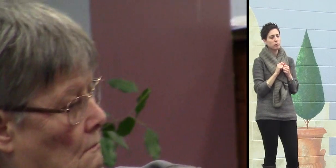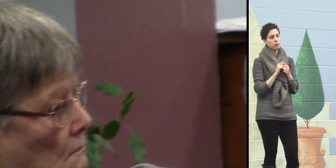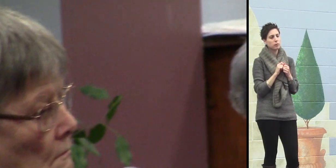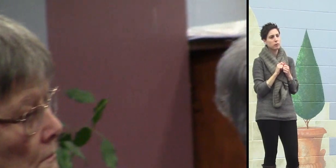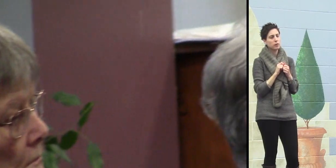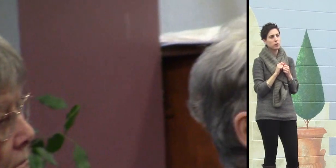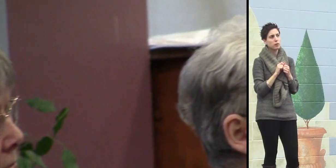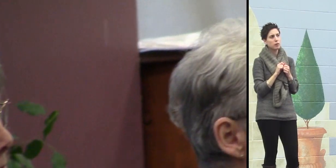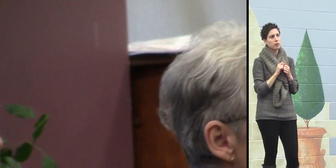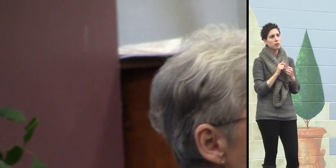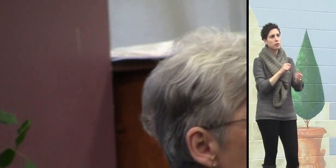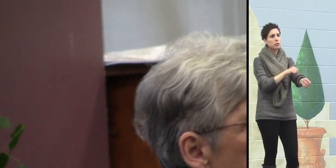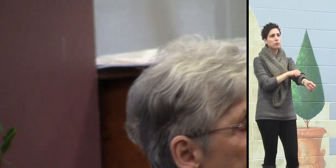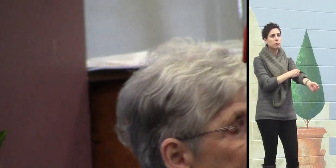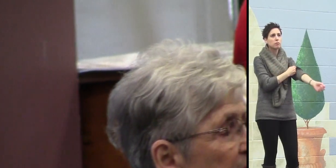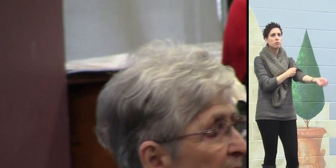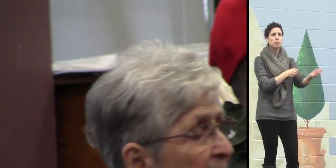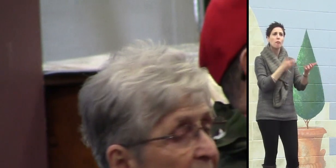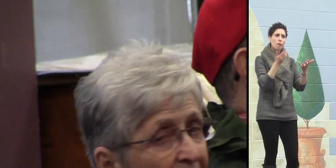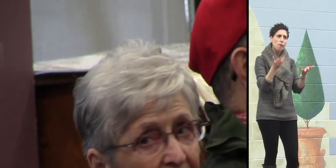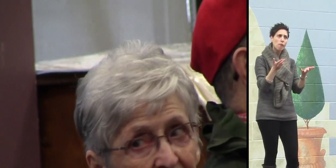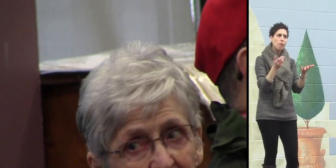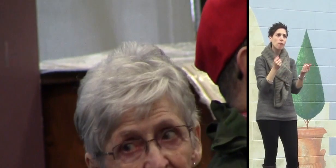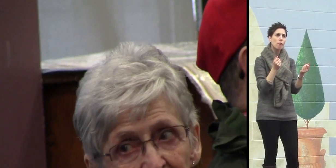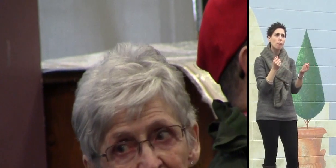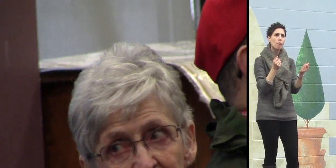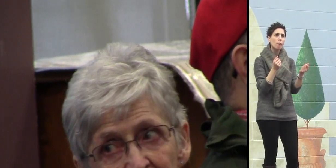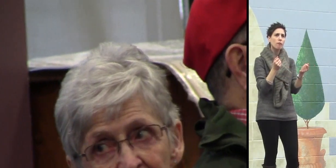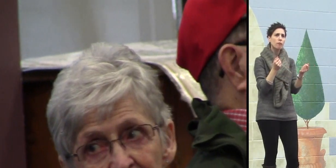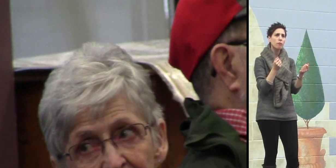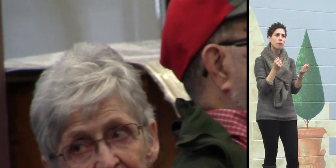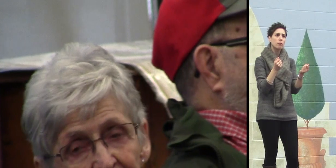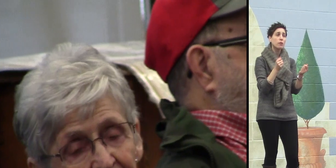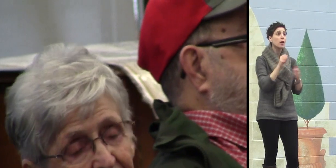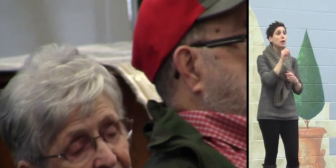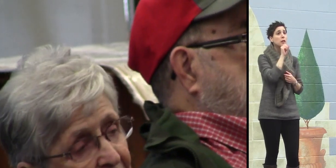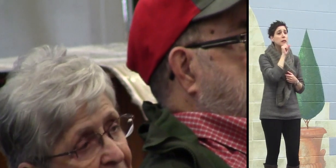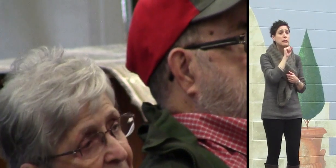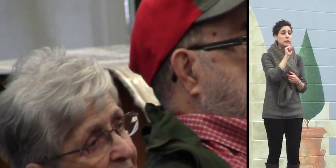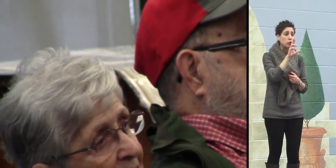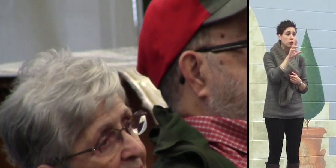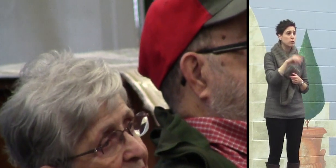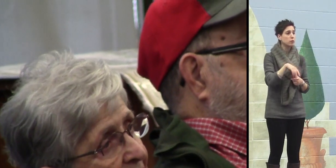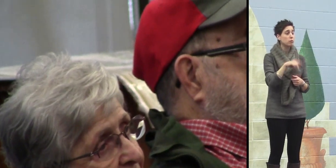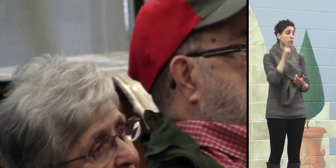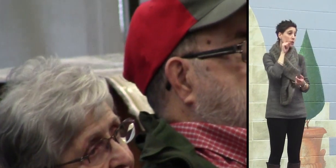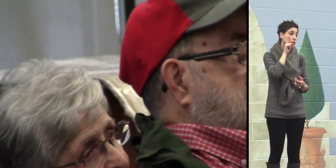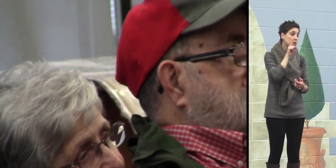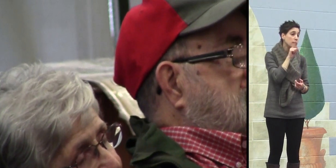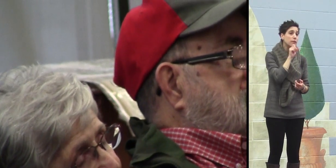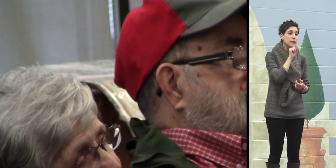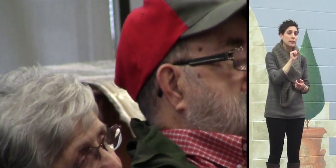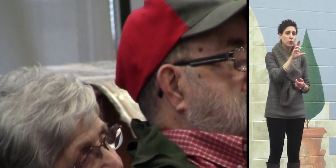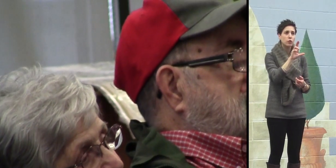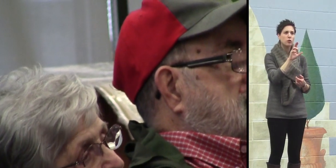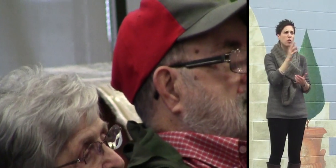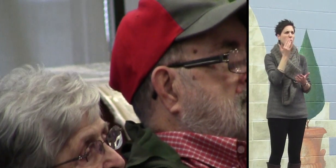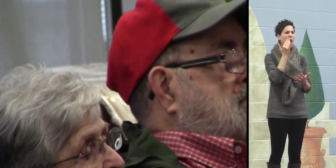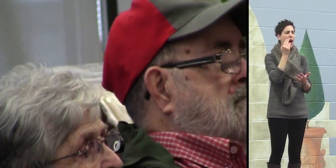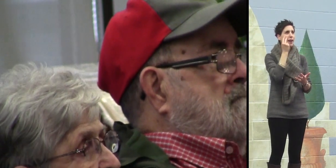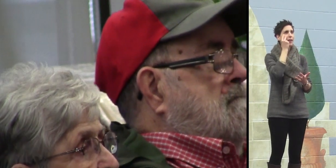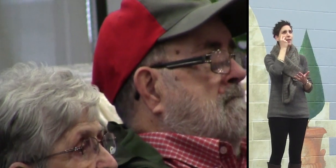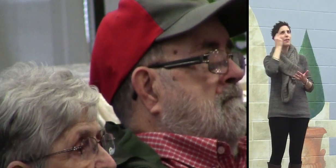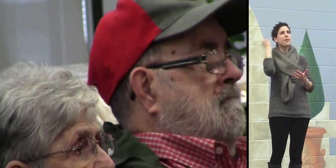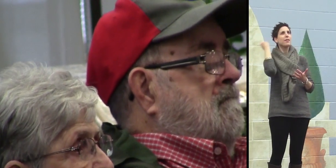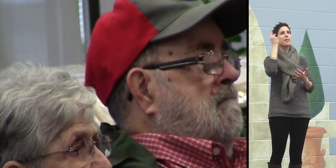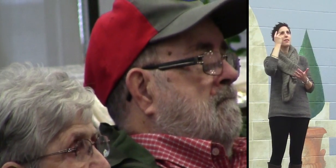Why do seniors, deaf seniors, why do we all think about what